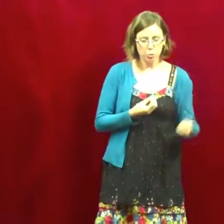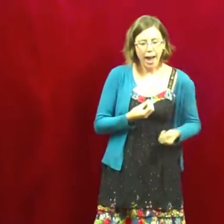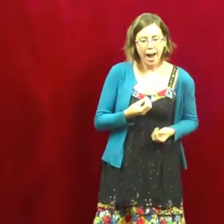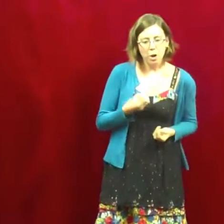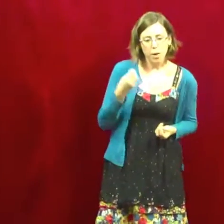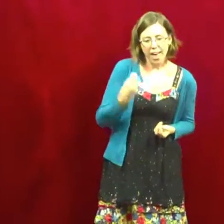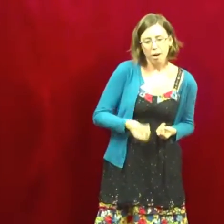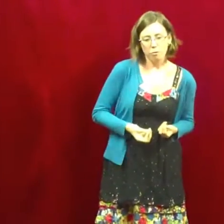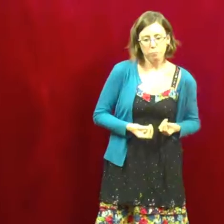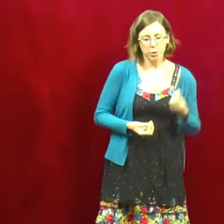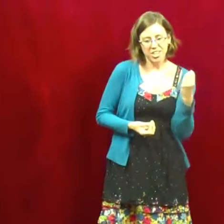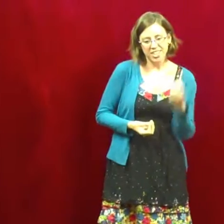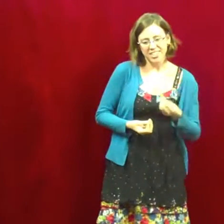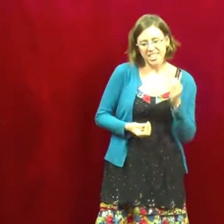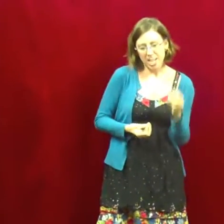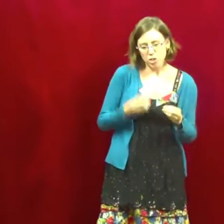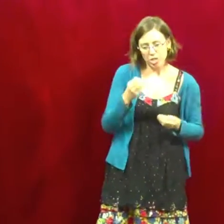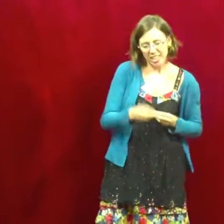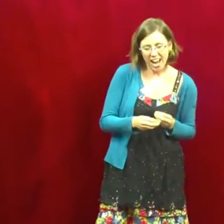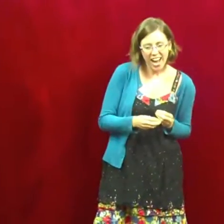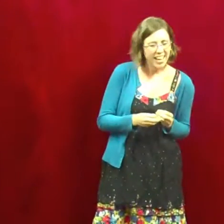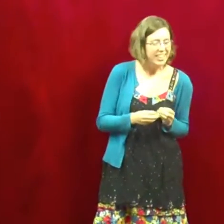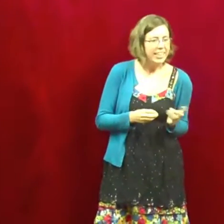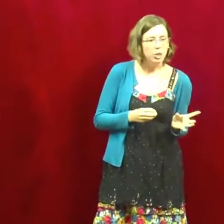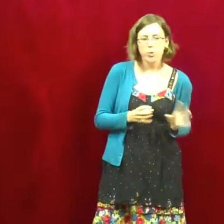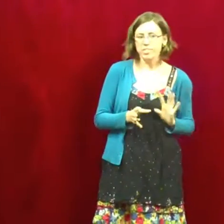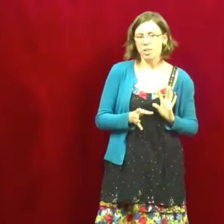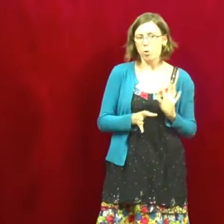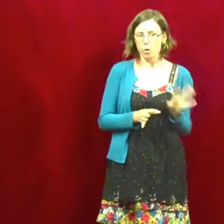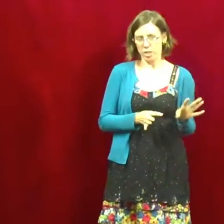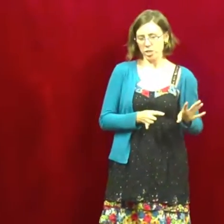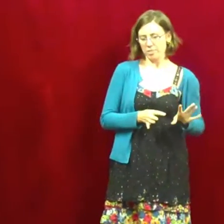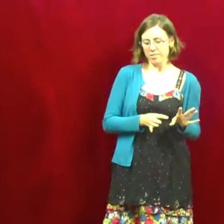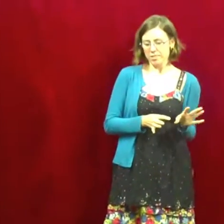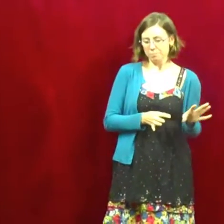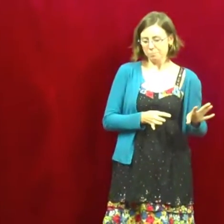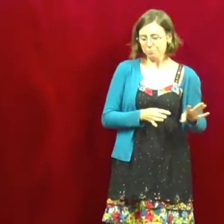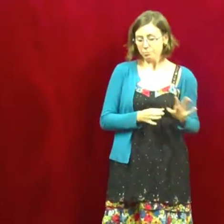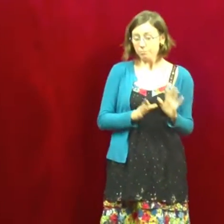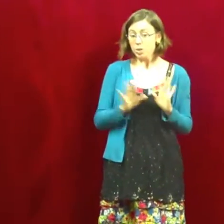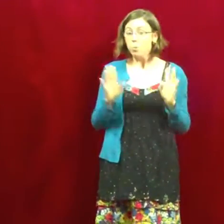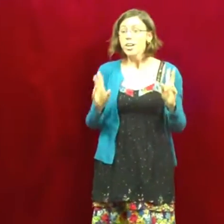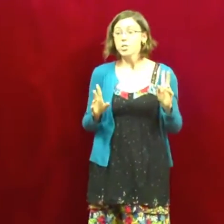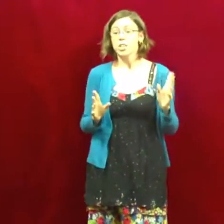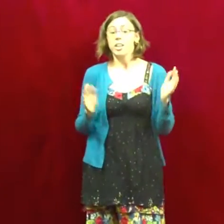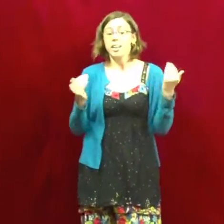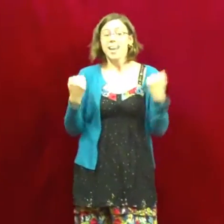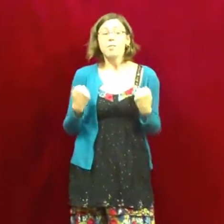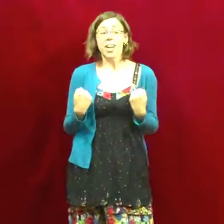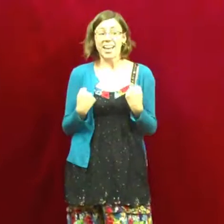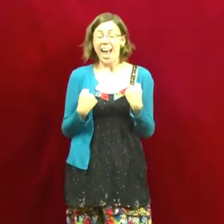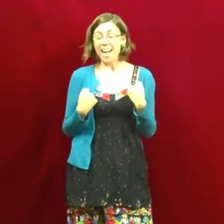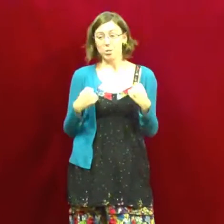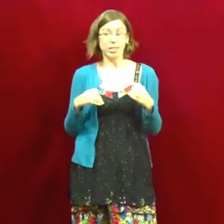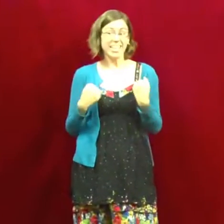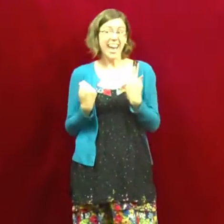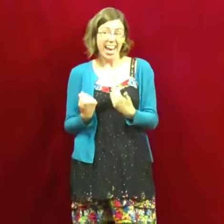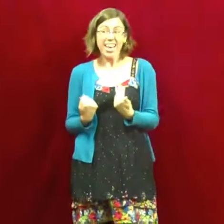Drow Elf Pronunciation Guide Linguistic Origins. Which, now that I actually can